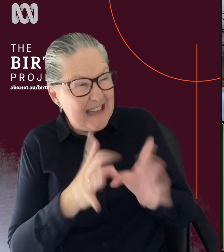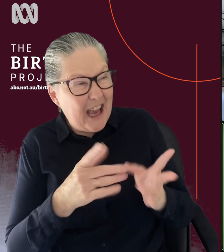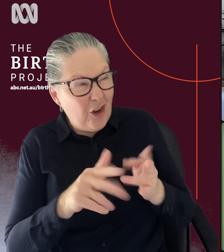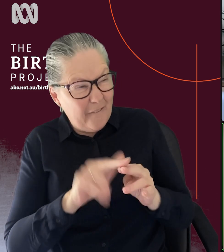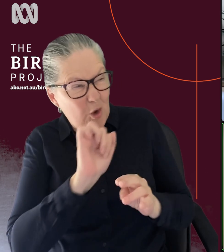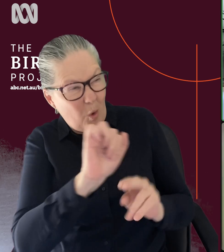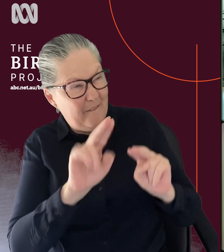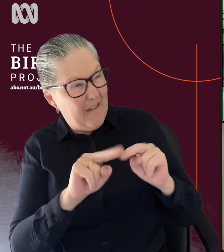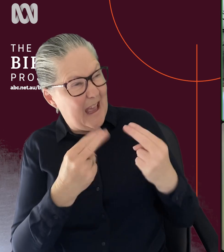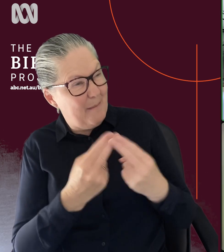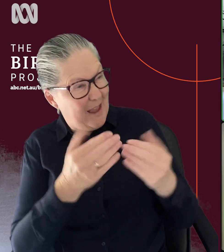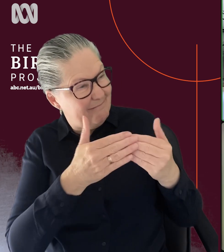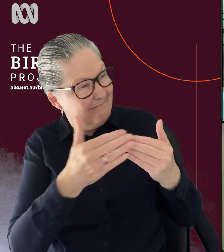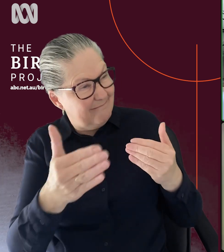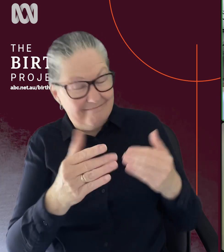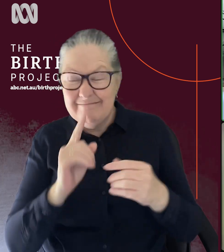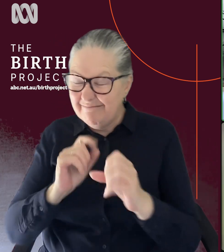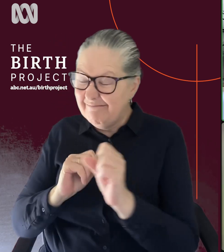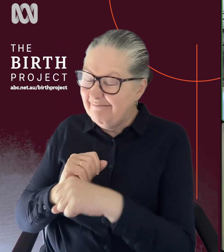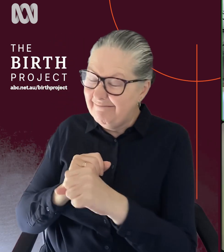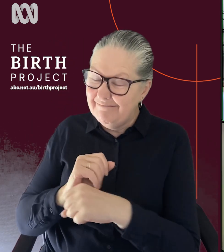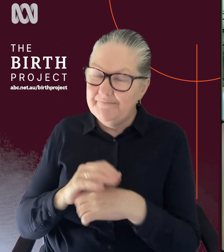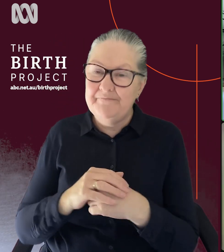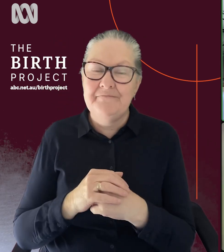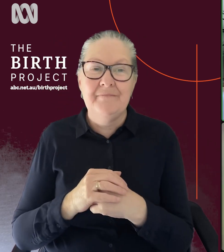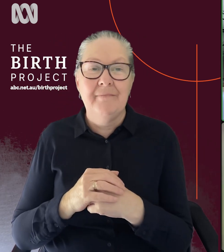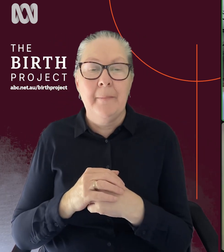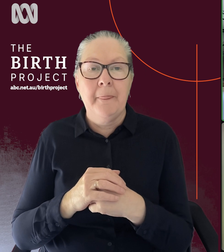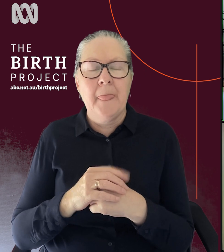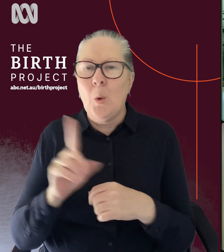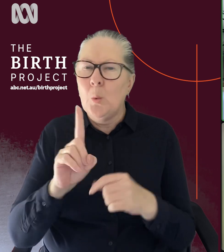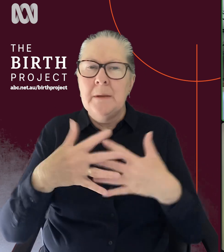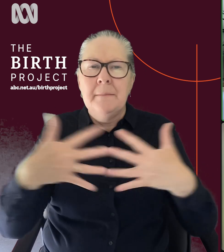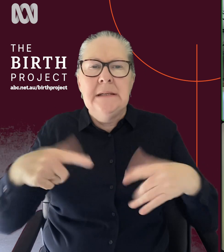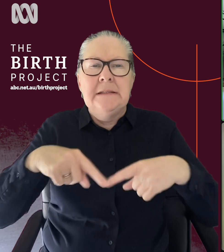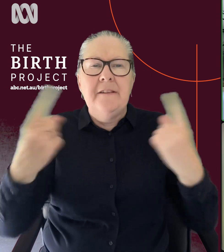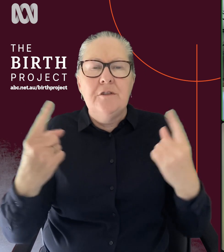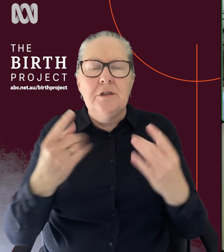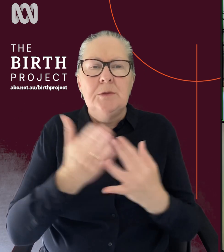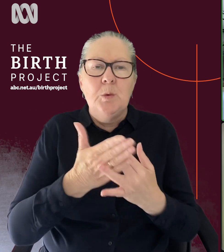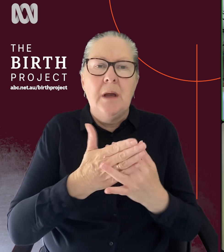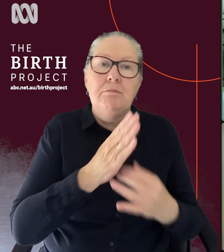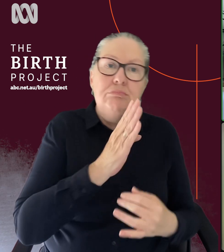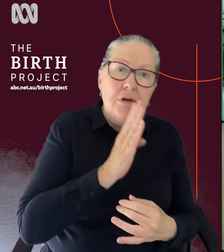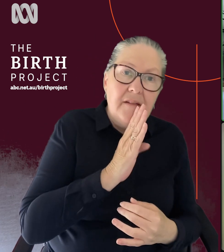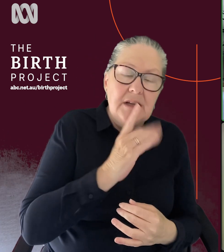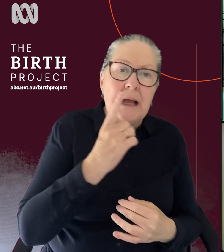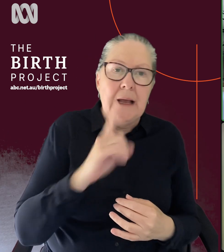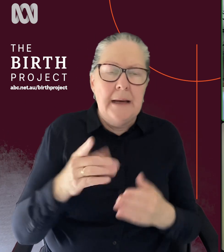Yeah, exactly. That's right. Hey, what are the key differences between private and public care? I think this is the perennial question.